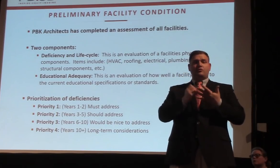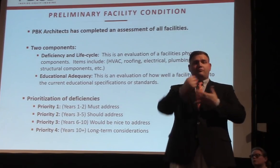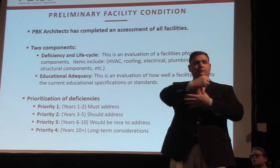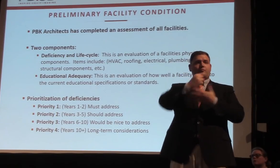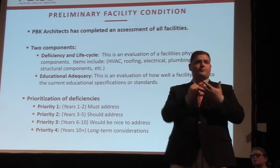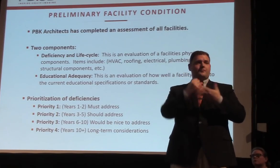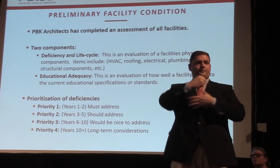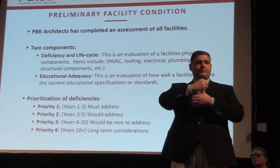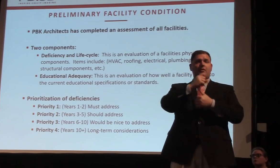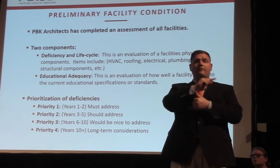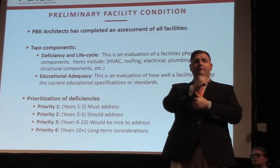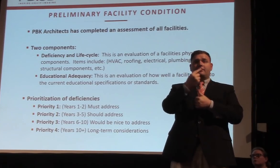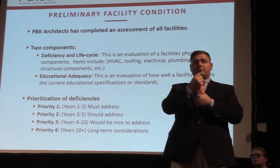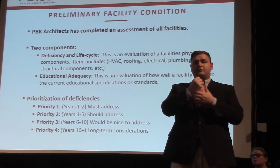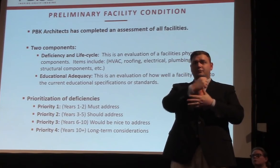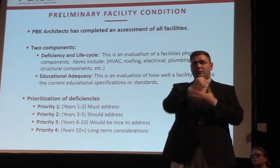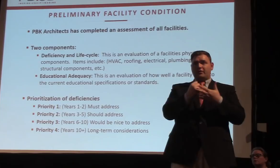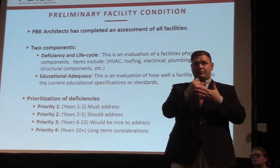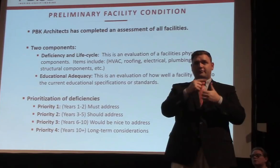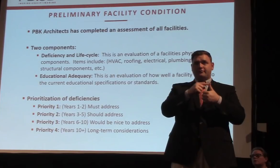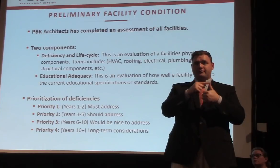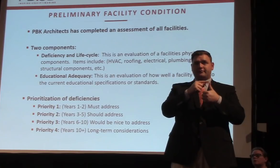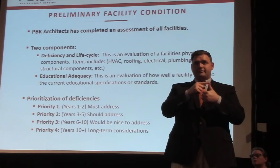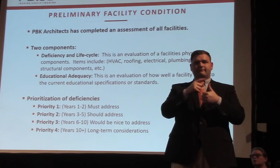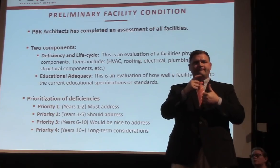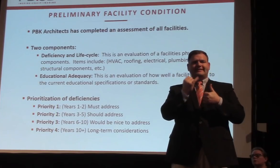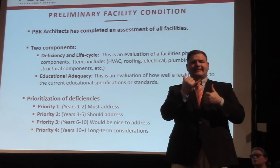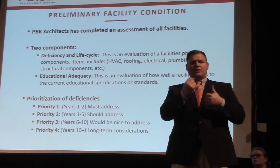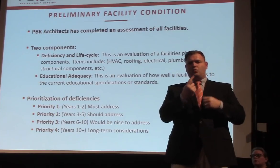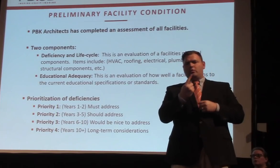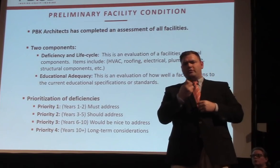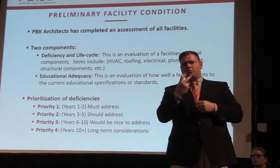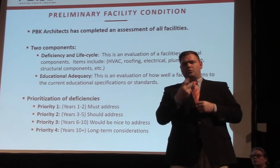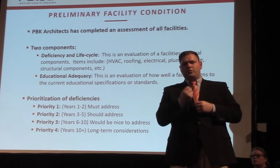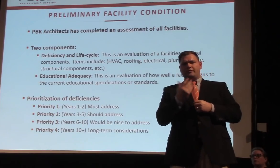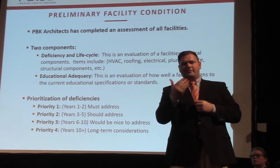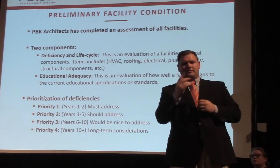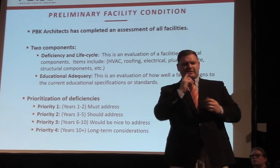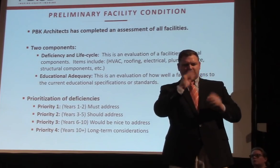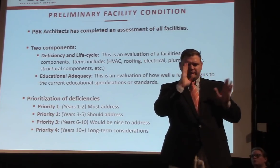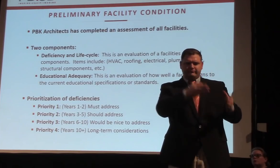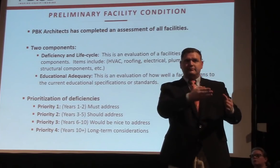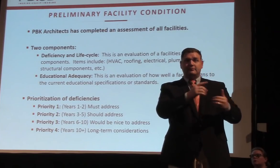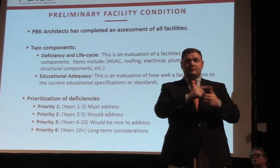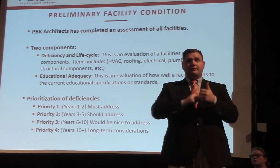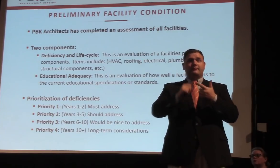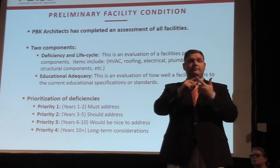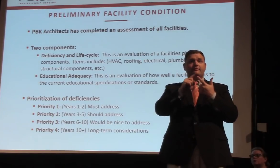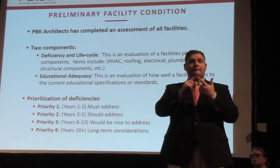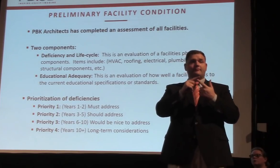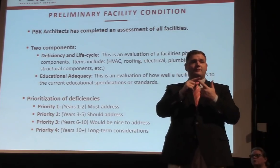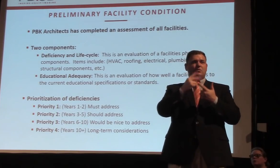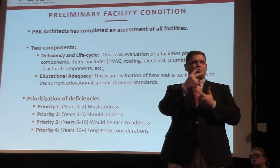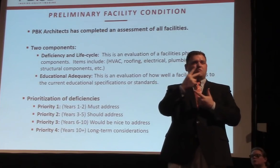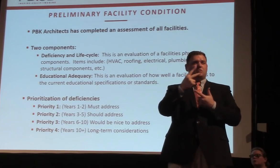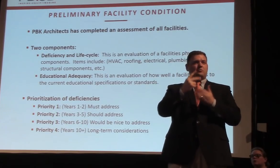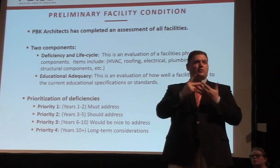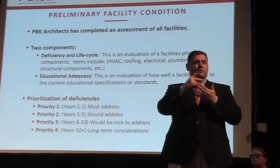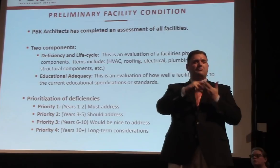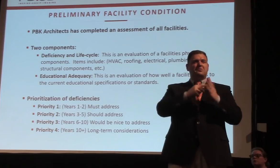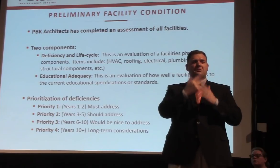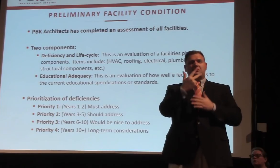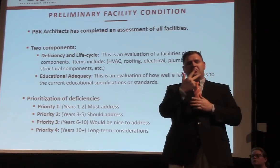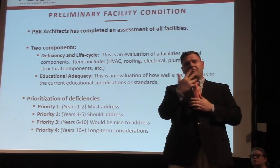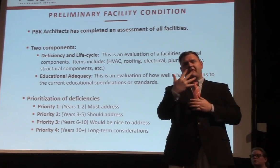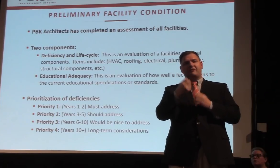needs, which are things that really need to be addressed kind of immediately in the next one to two years. Priority two is, you know, three to five-year issues. Then priority